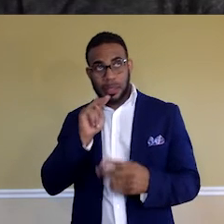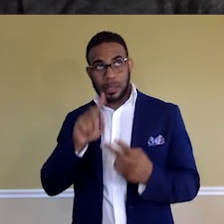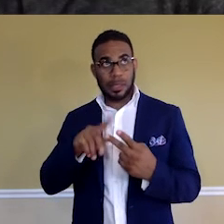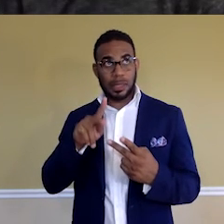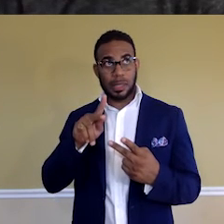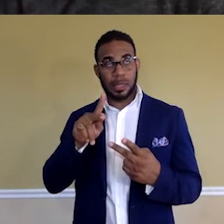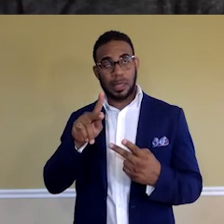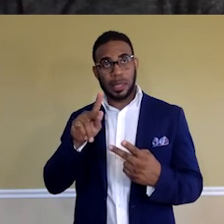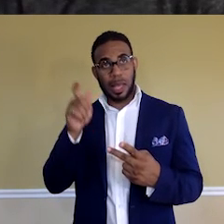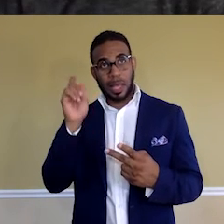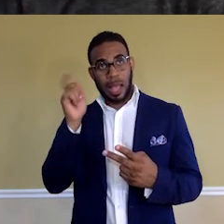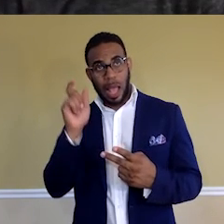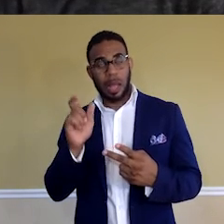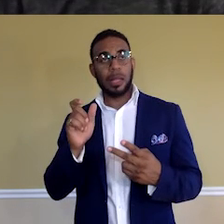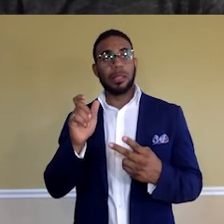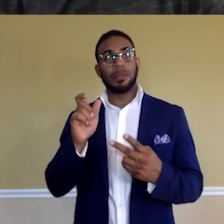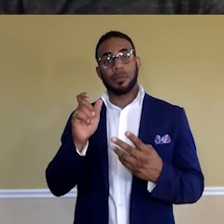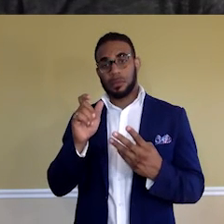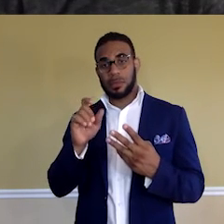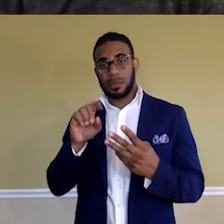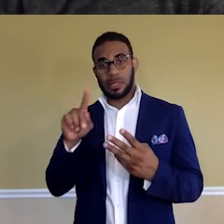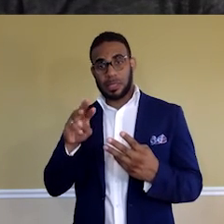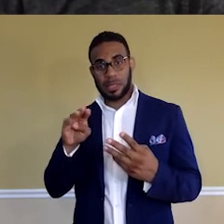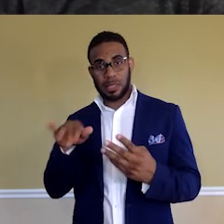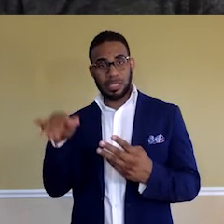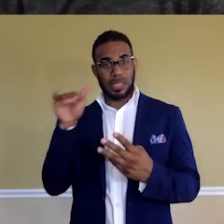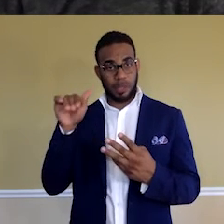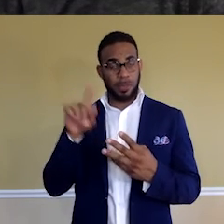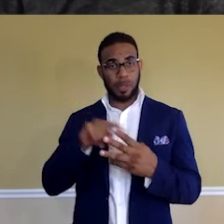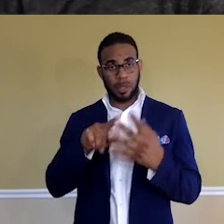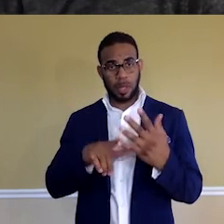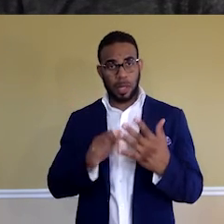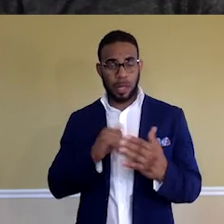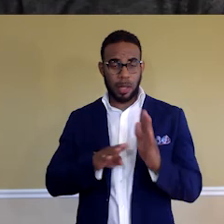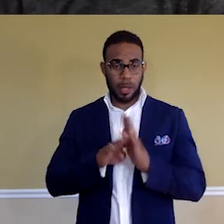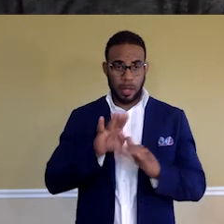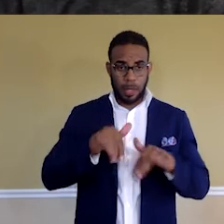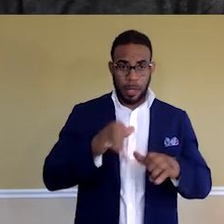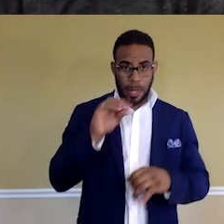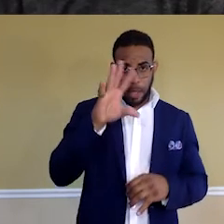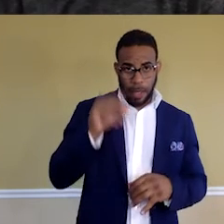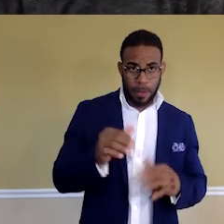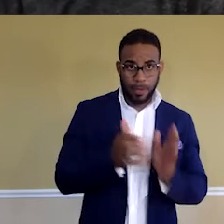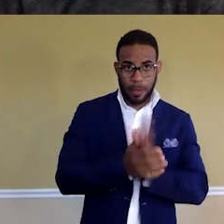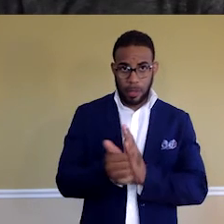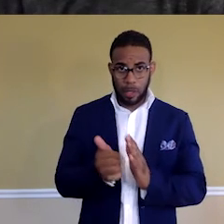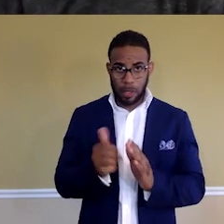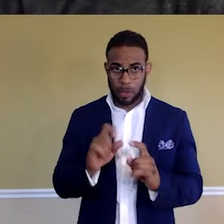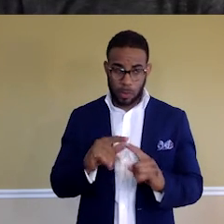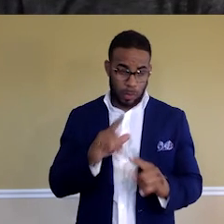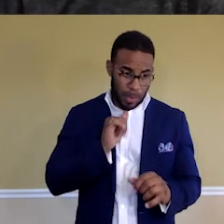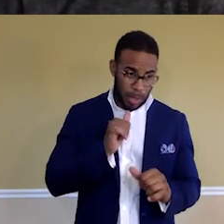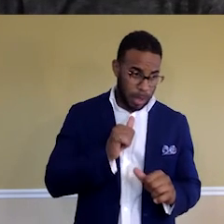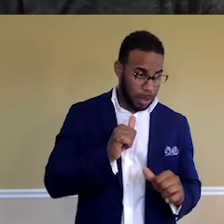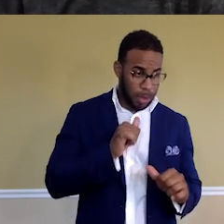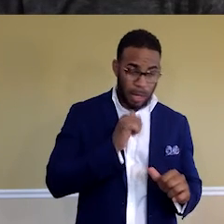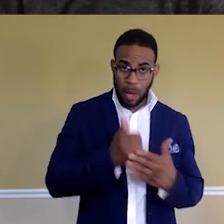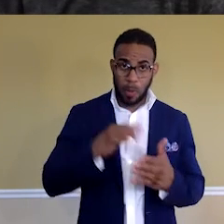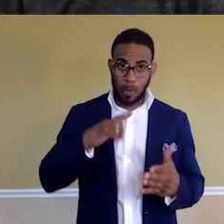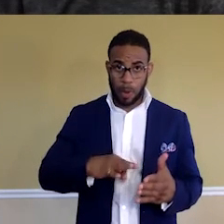and Zambia. And my major focus is helping out beginner developers here in Africa scale through my non-profits. The non-profit is DevCareer.